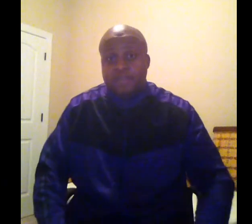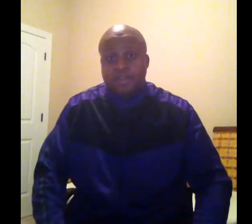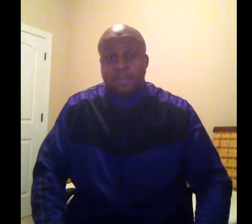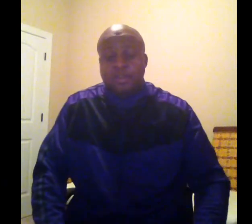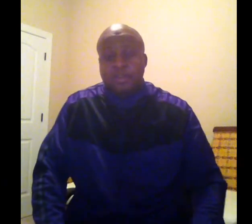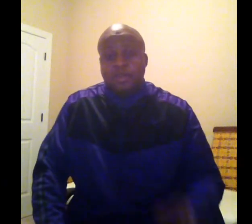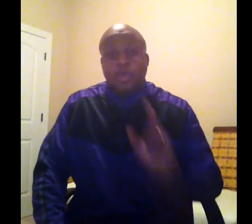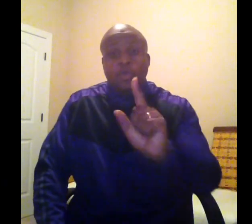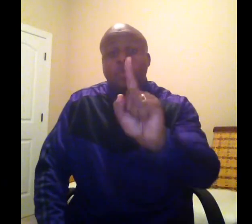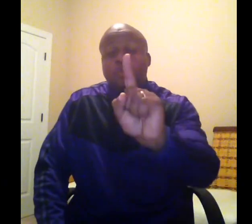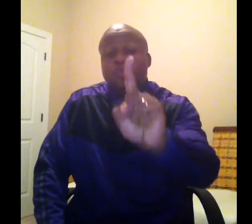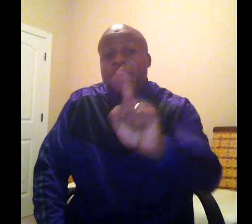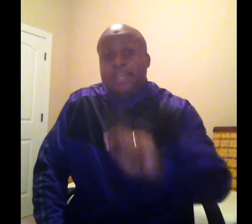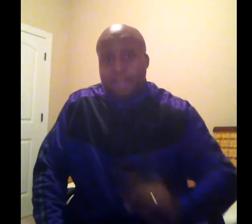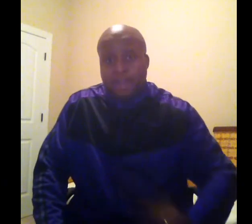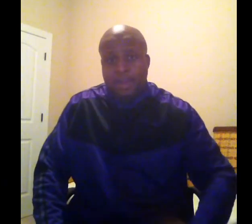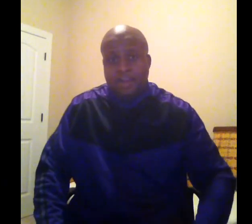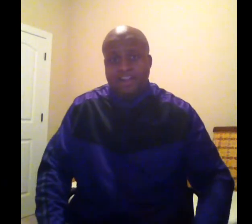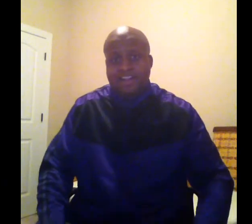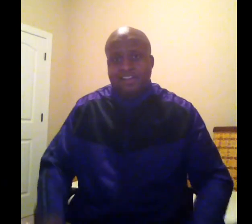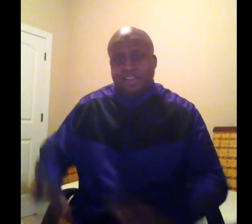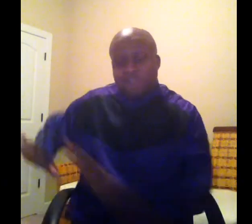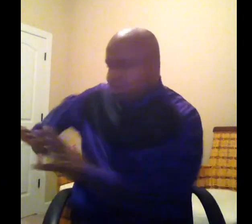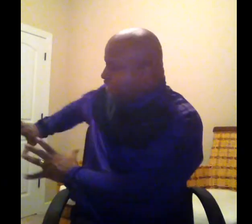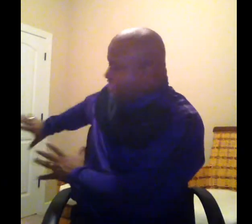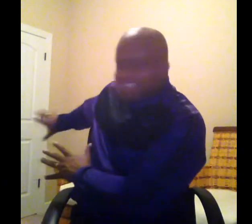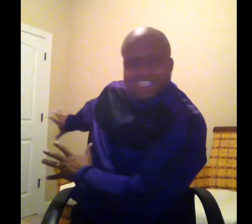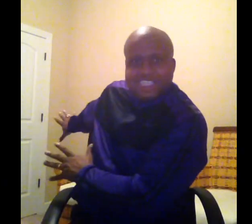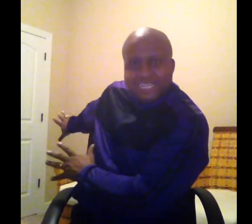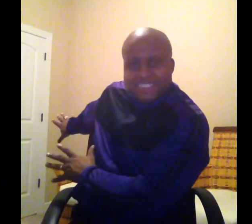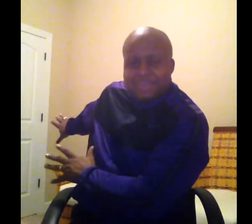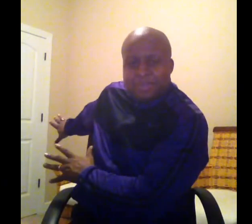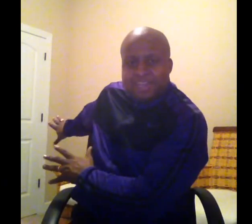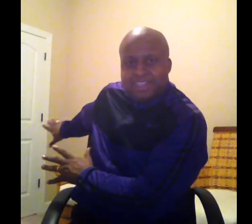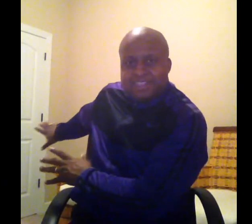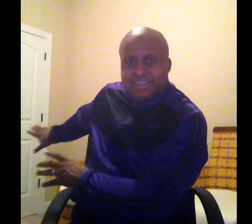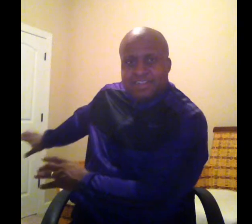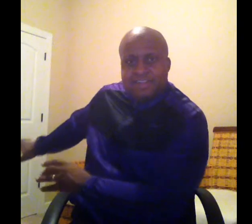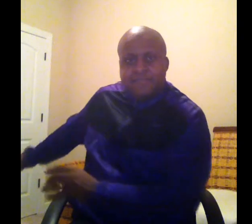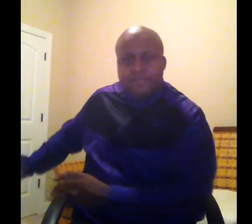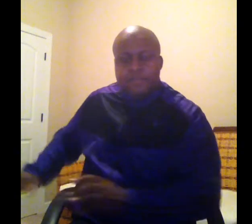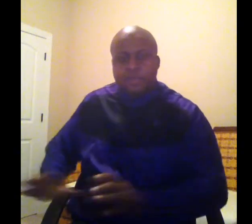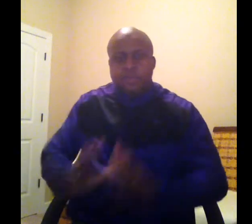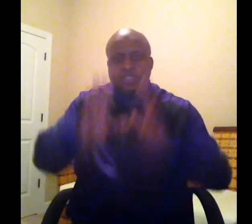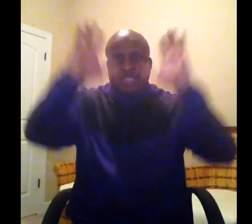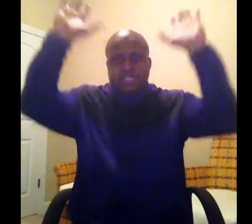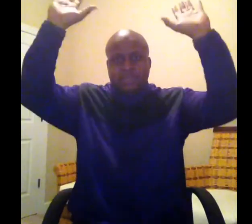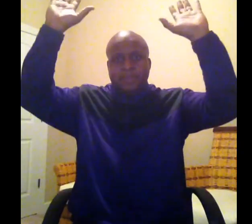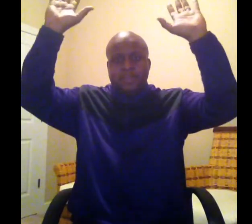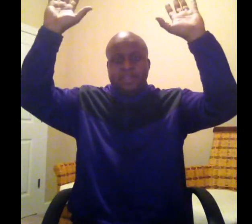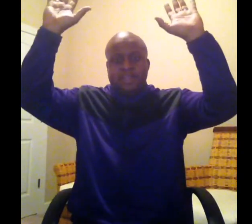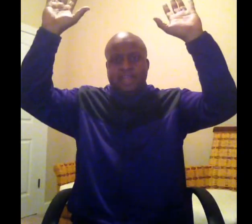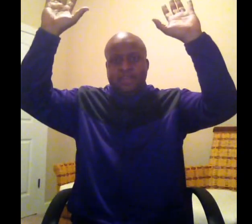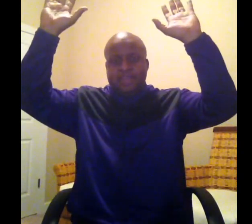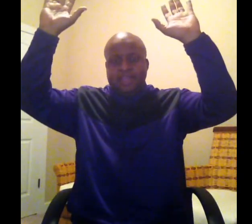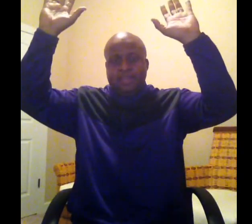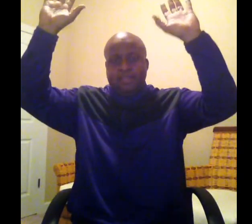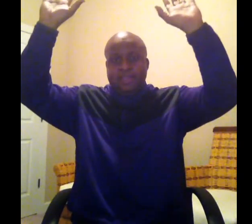who you really are. The corner is the testing place. Who sends up a million-dollar plane, a billion